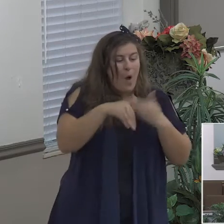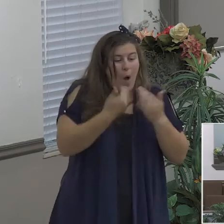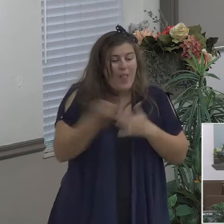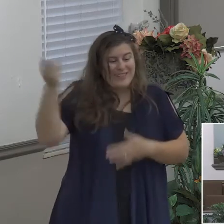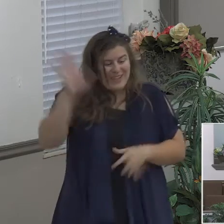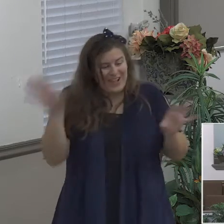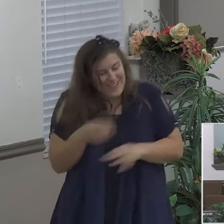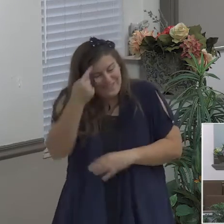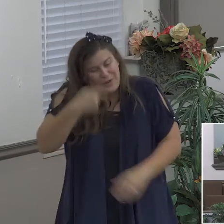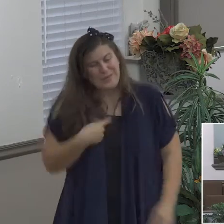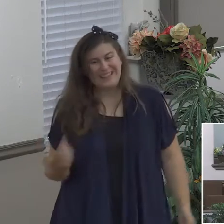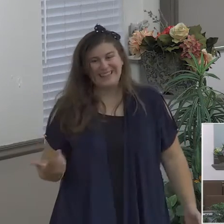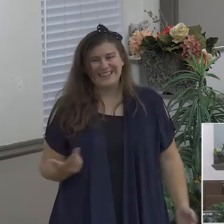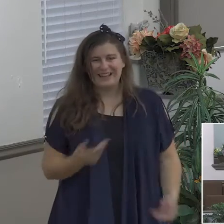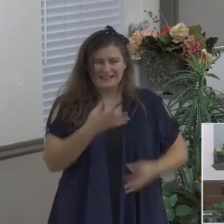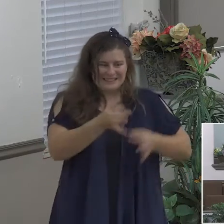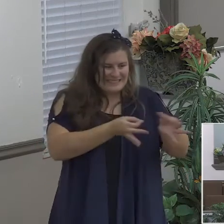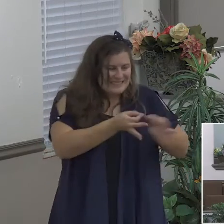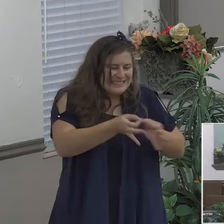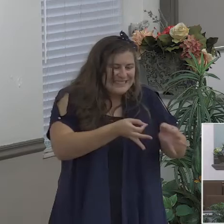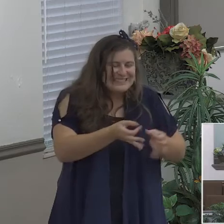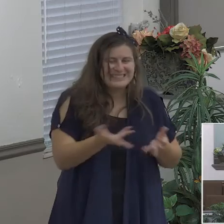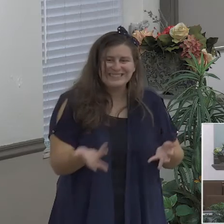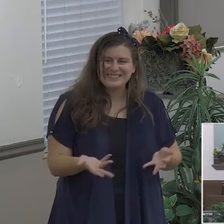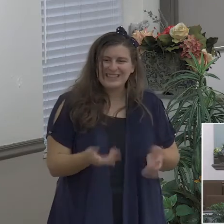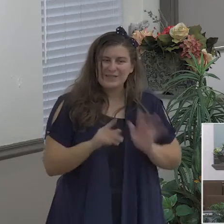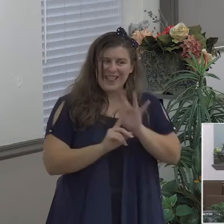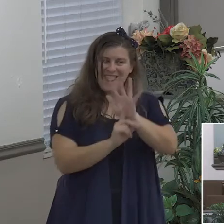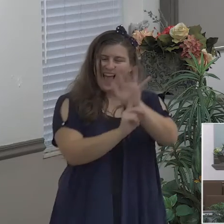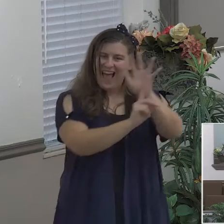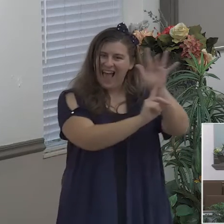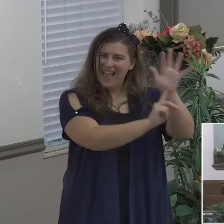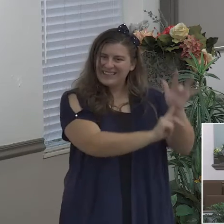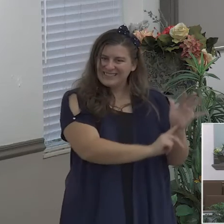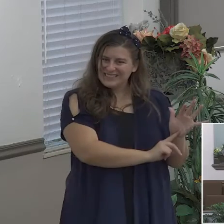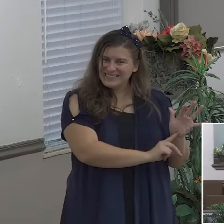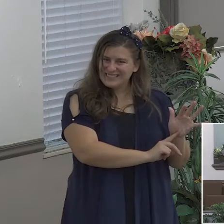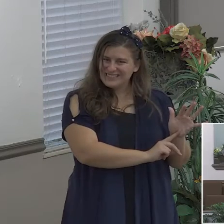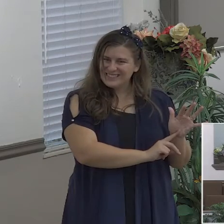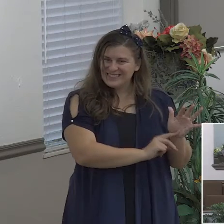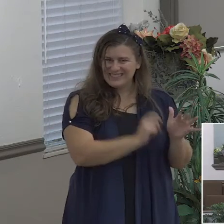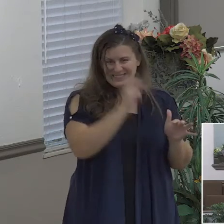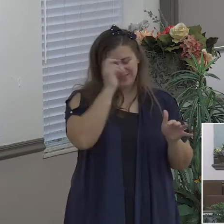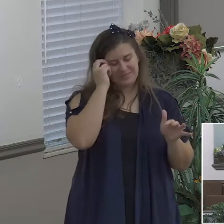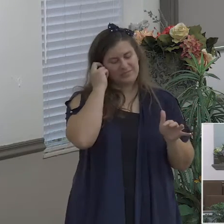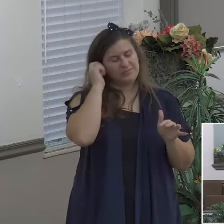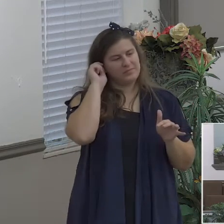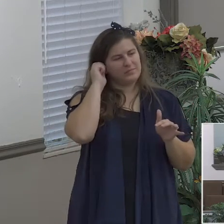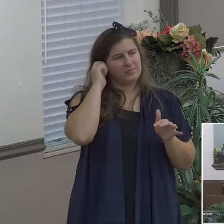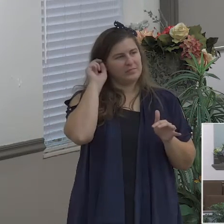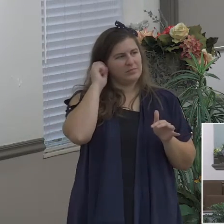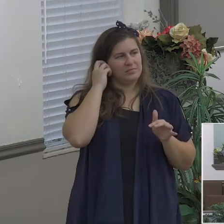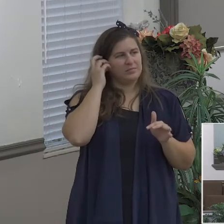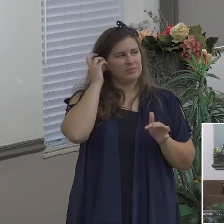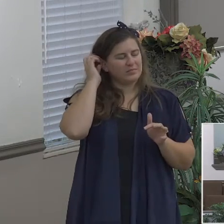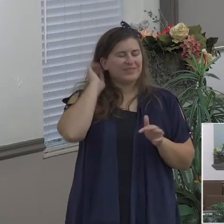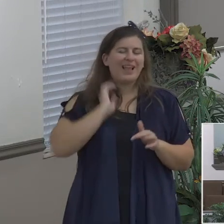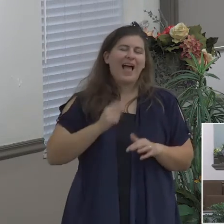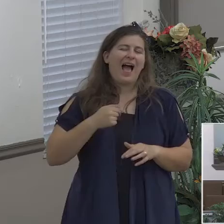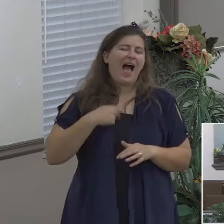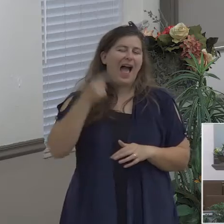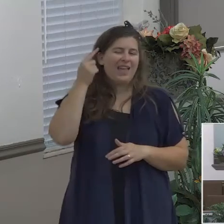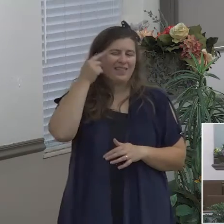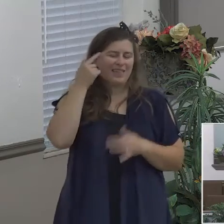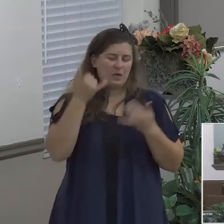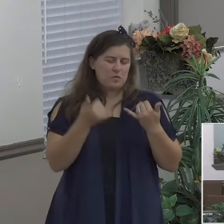and you know what it's in a climate like this where I think that when when we maybe get into a dialogue like